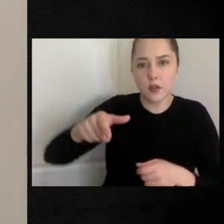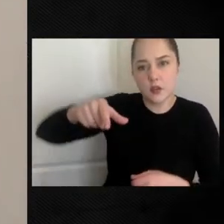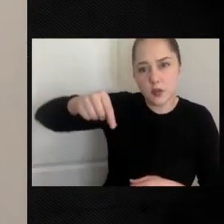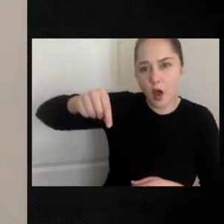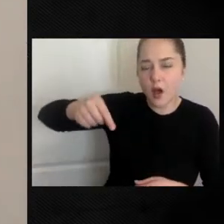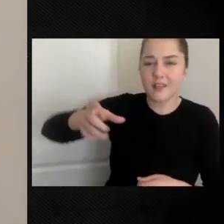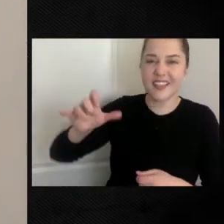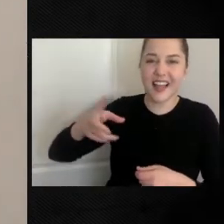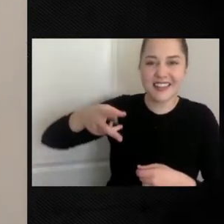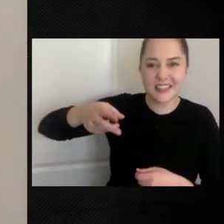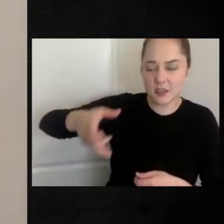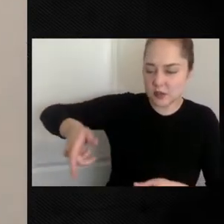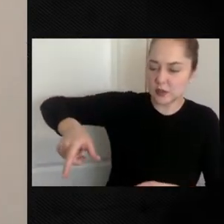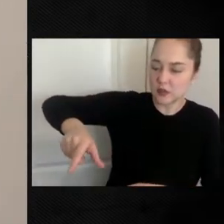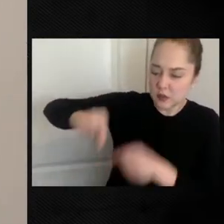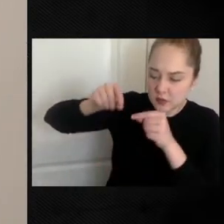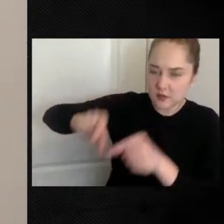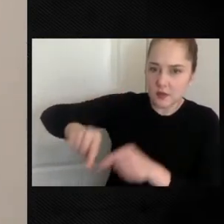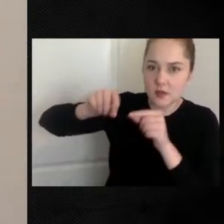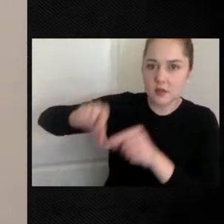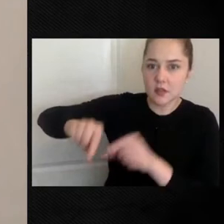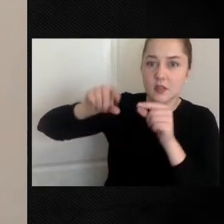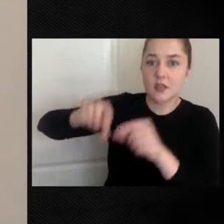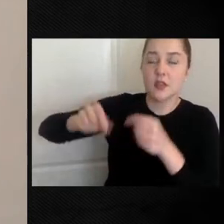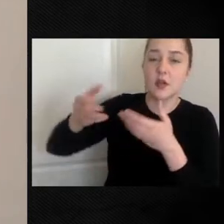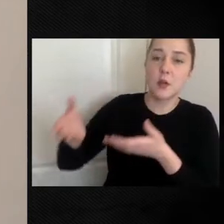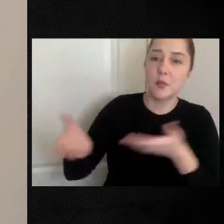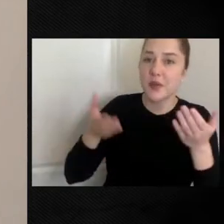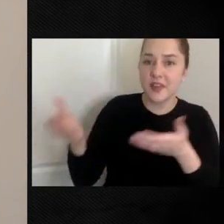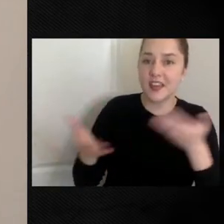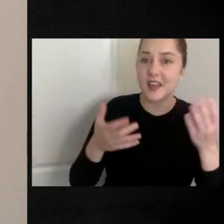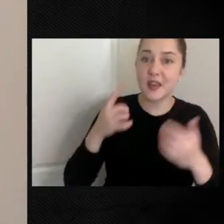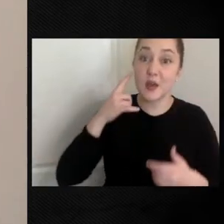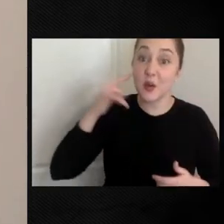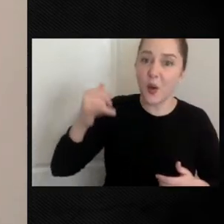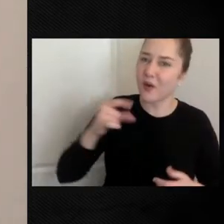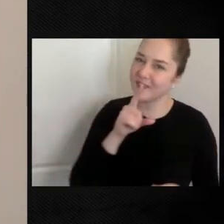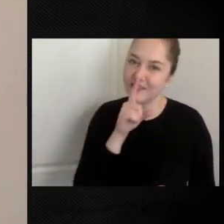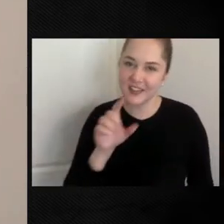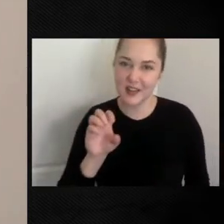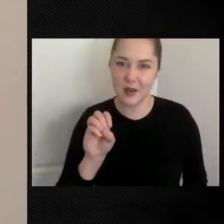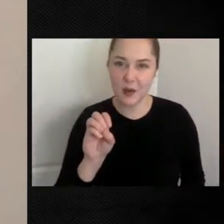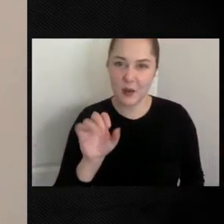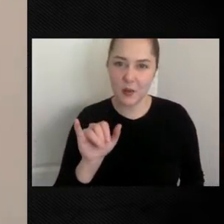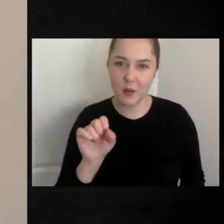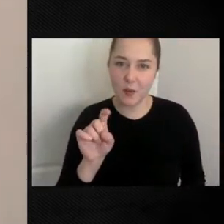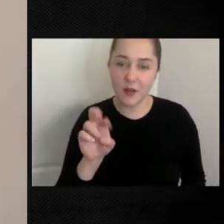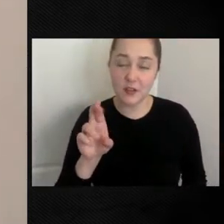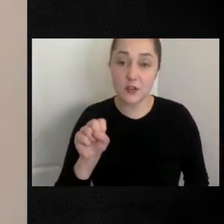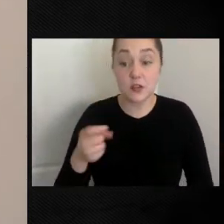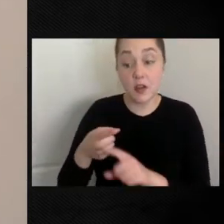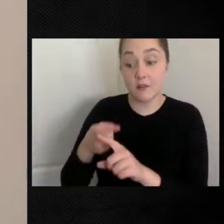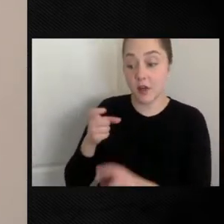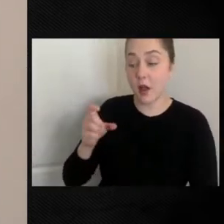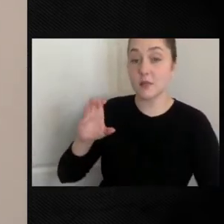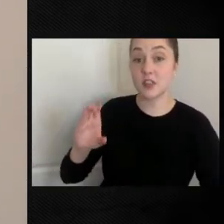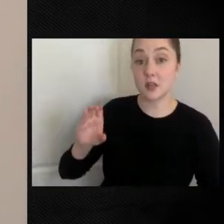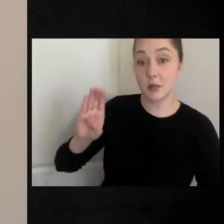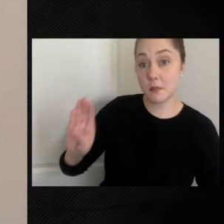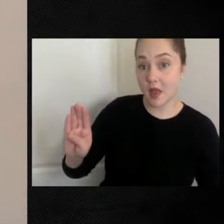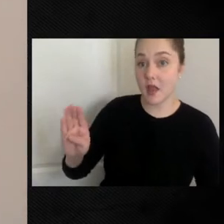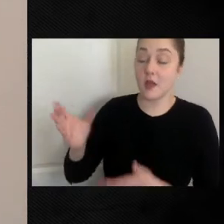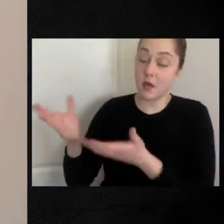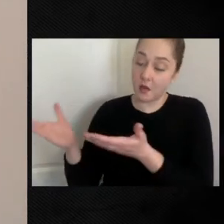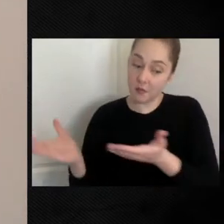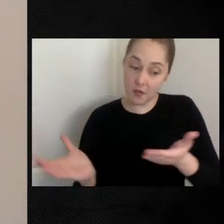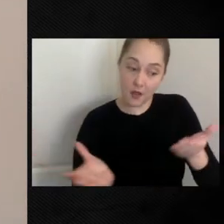scissors, bringing up gold oysters from the Chesapeake Bay all the way up to the